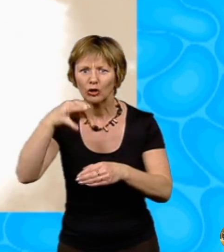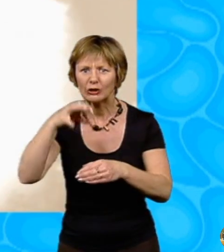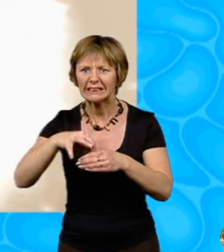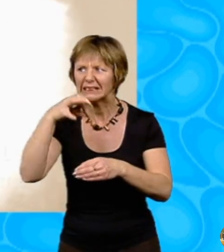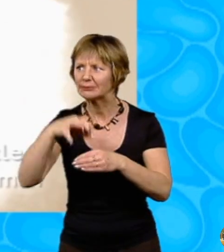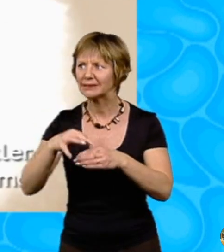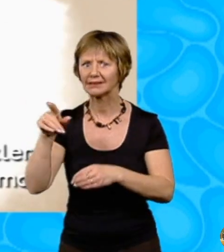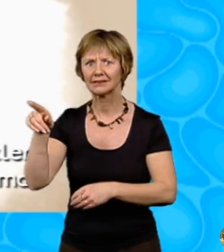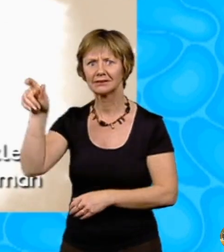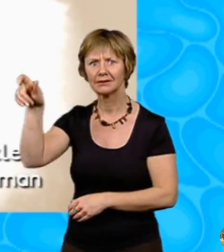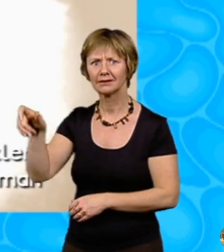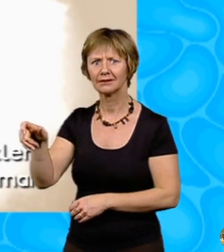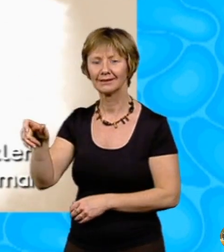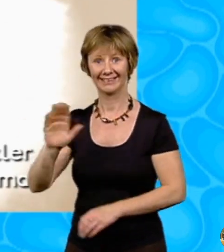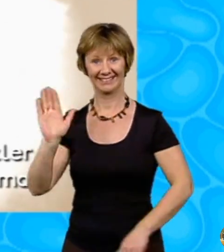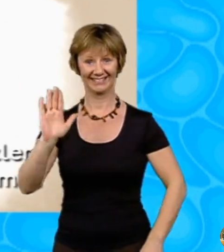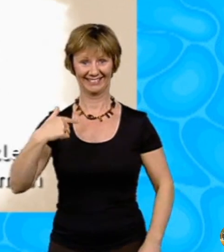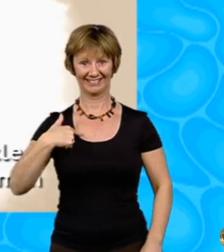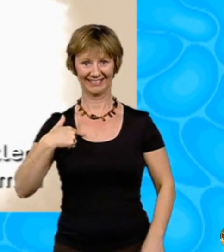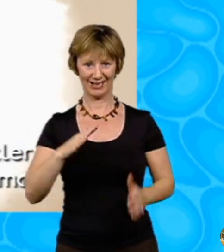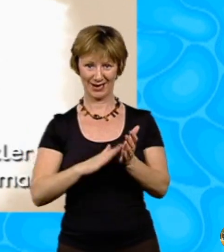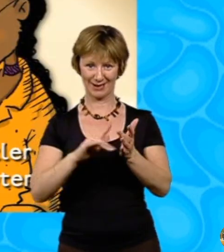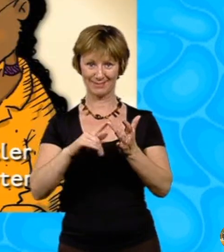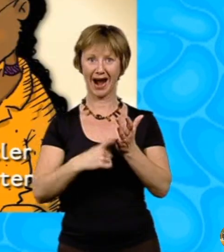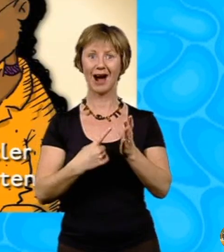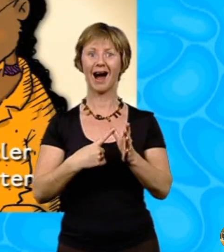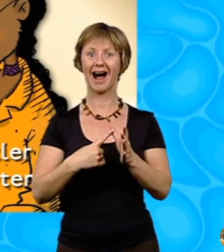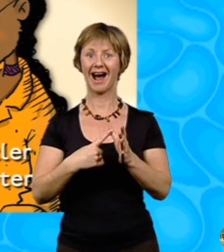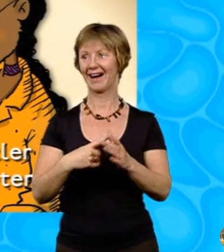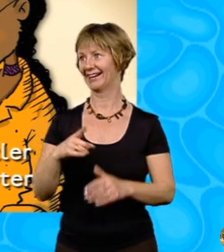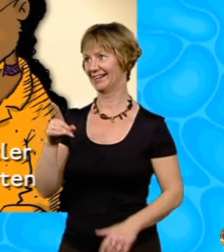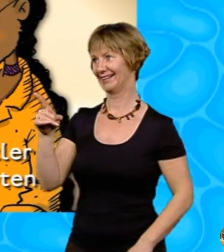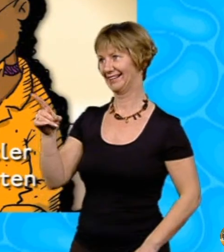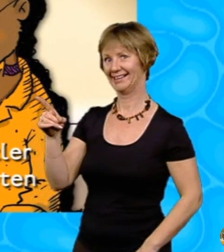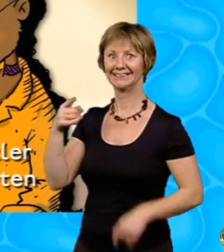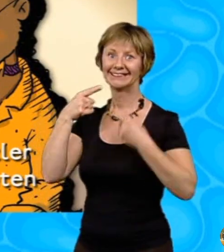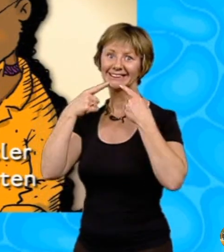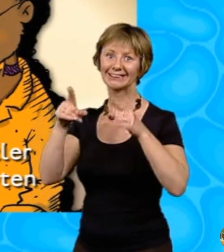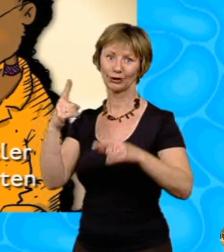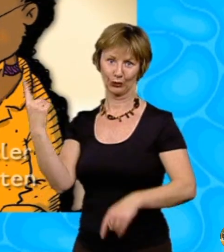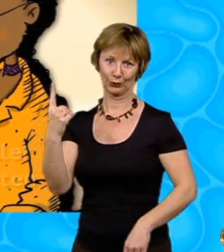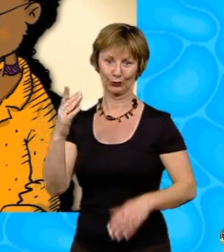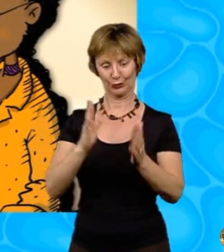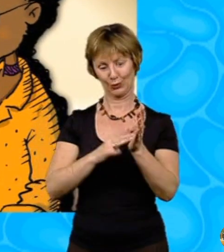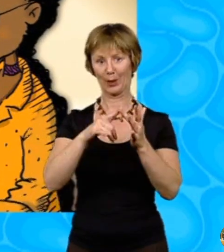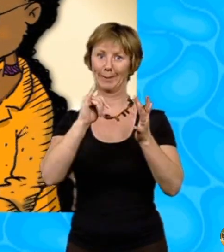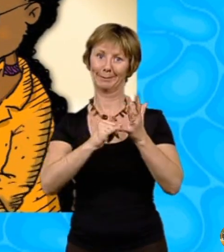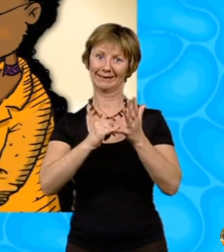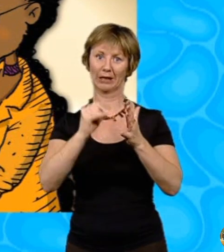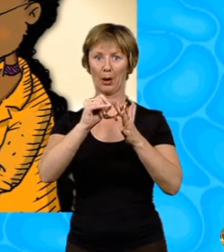This is me, Mira Morris, and this is Miss Porter, my teacher. She looks quite ordinary, doesn't she?